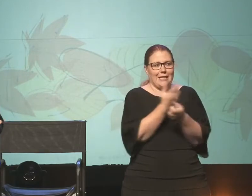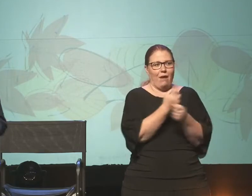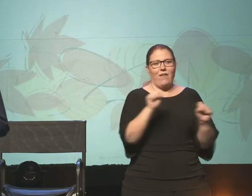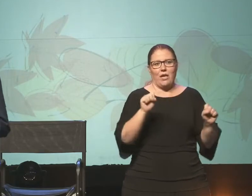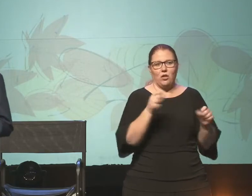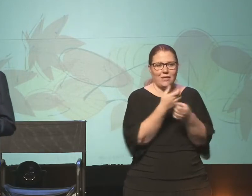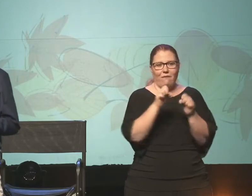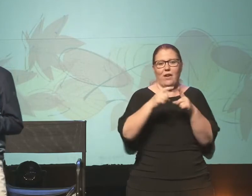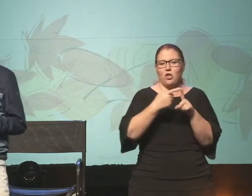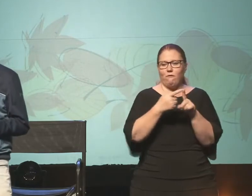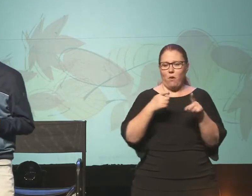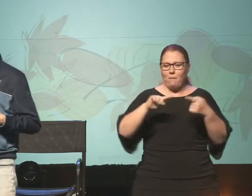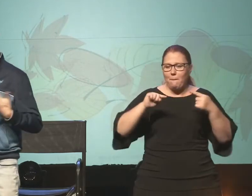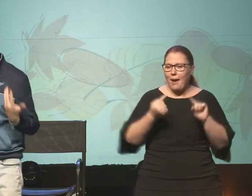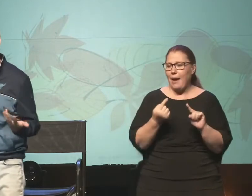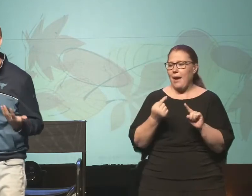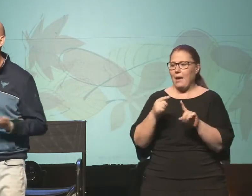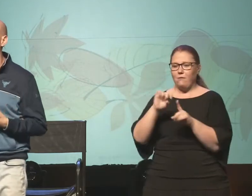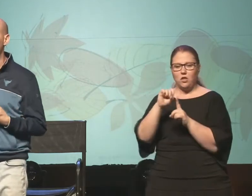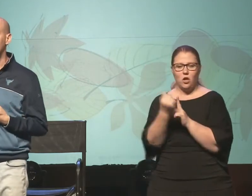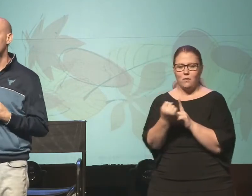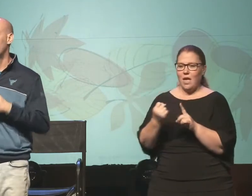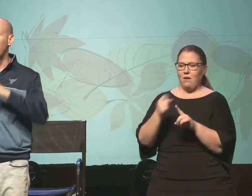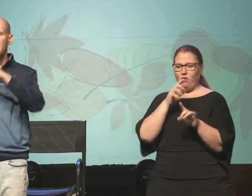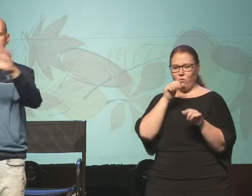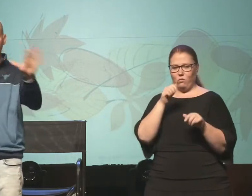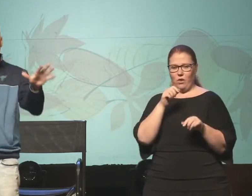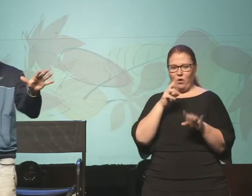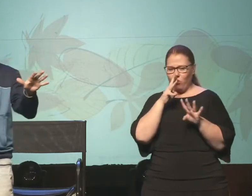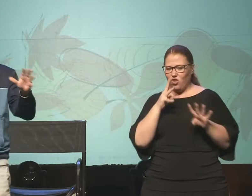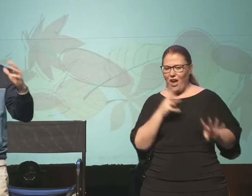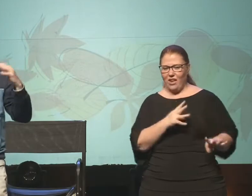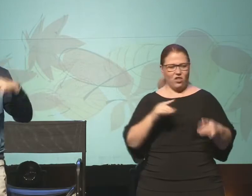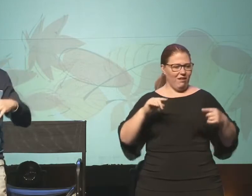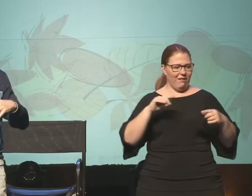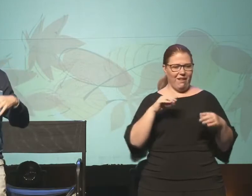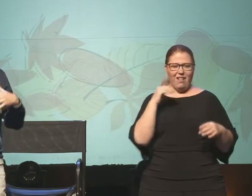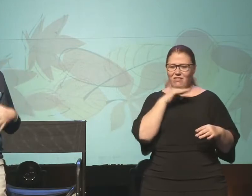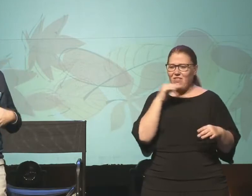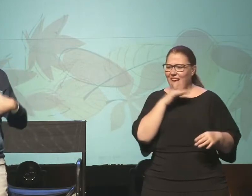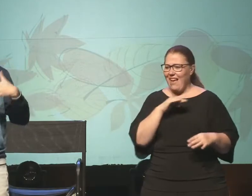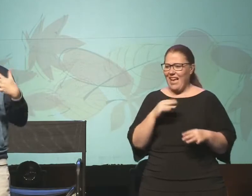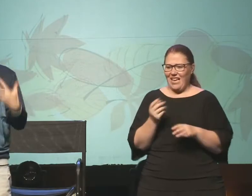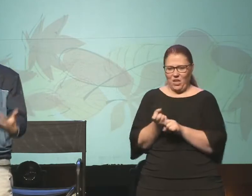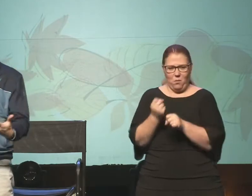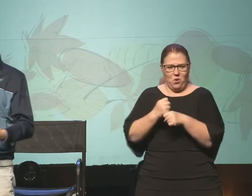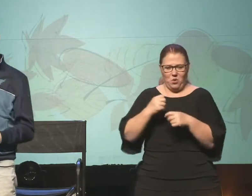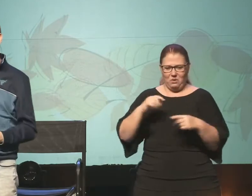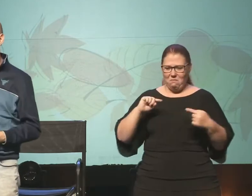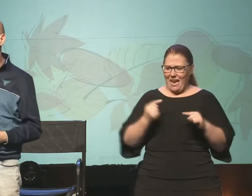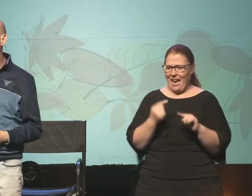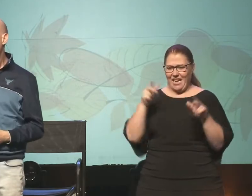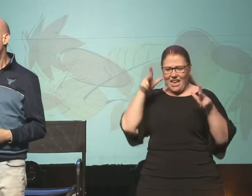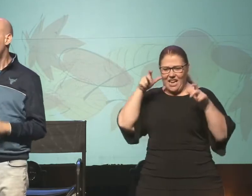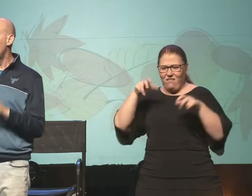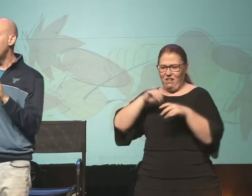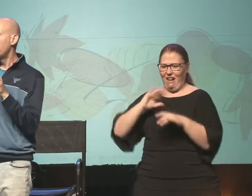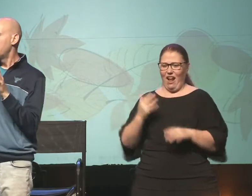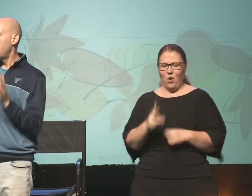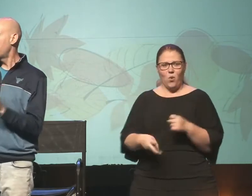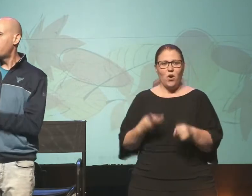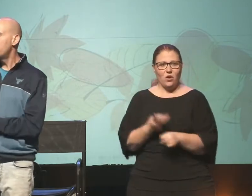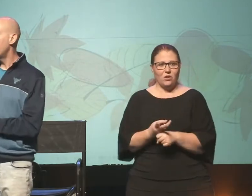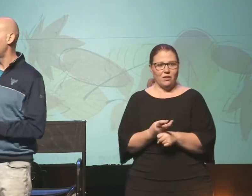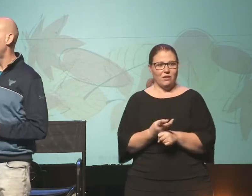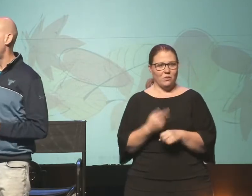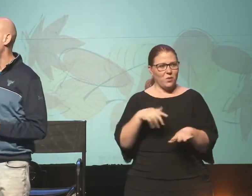circumstances, salvation from rejection, salvation from lies that produce pain and produce evil in our world. And so I want to